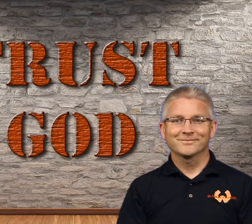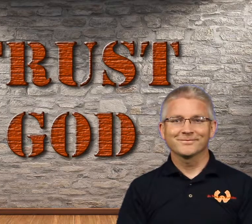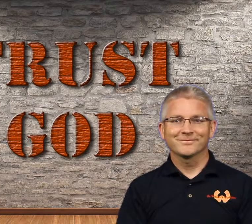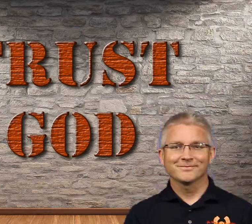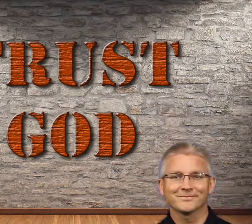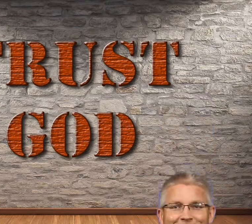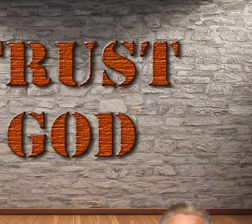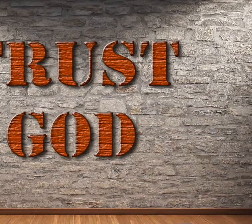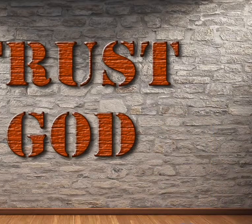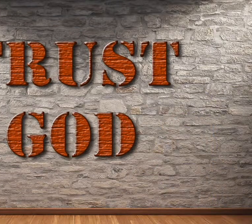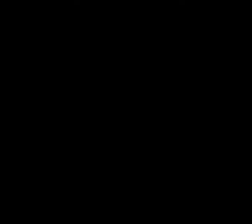trust in God.